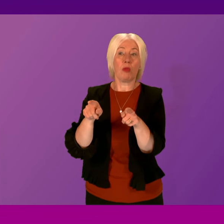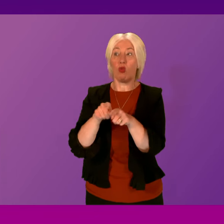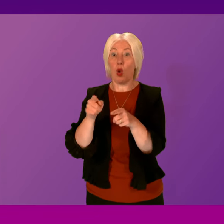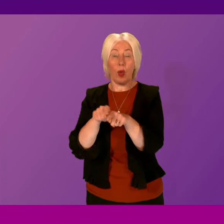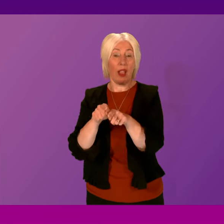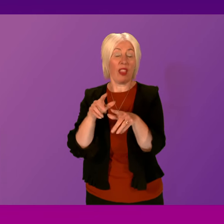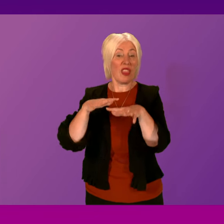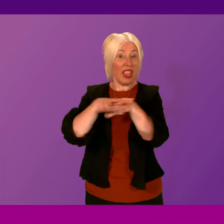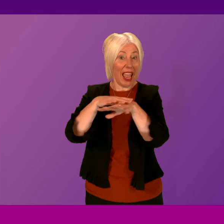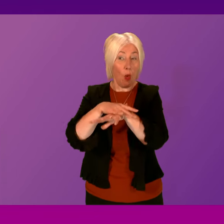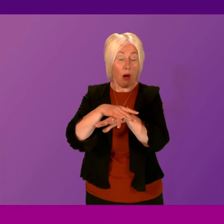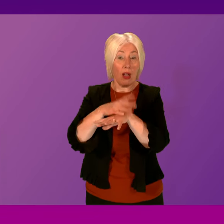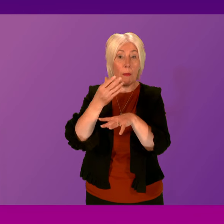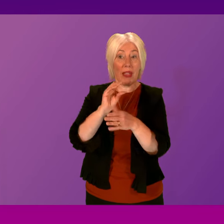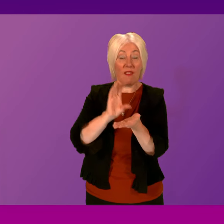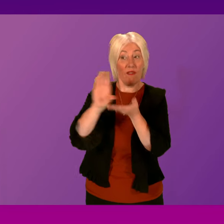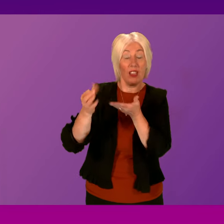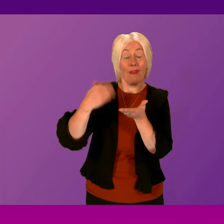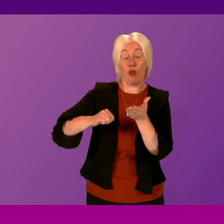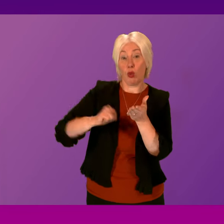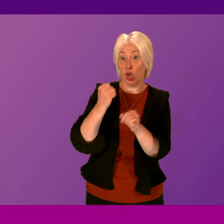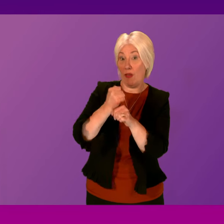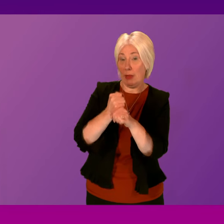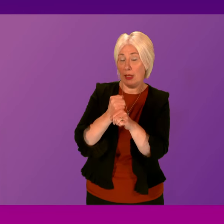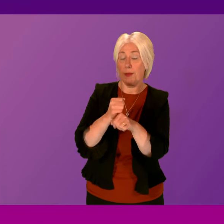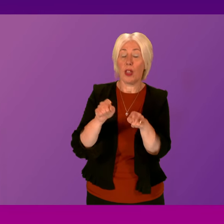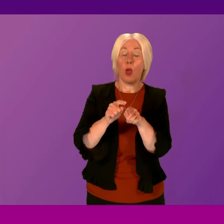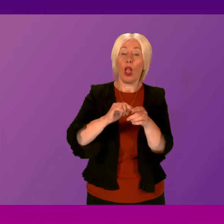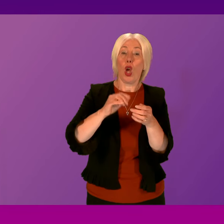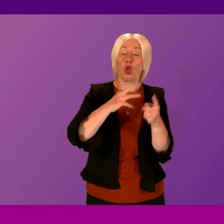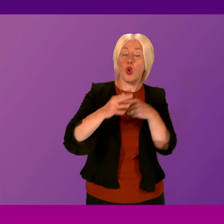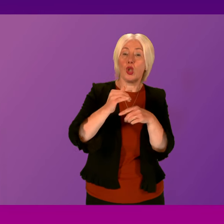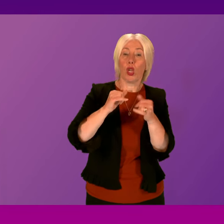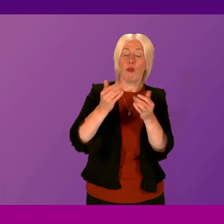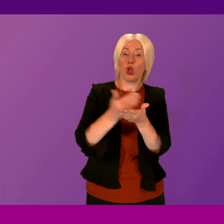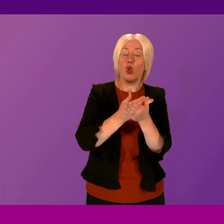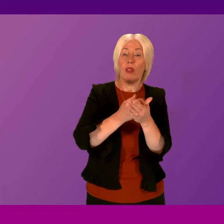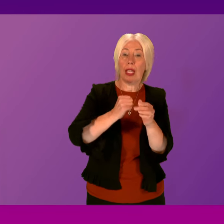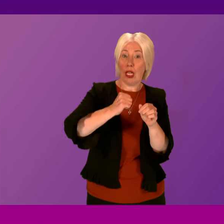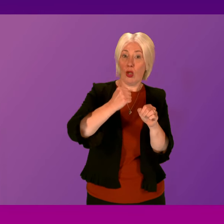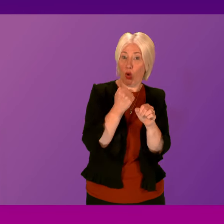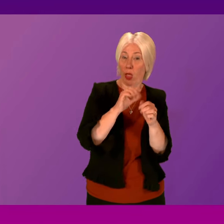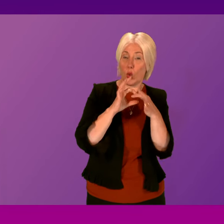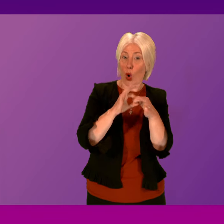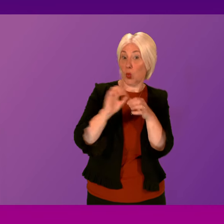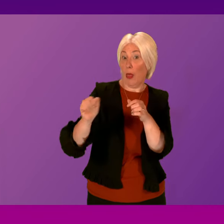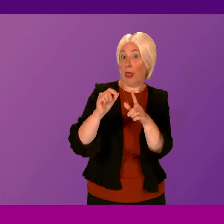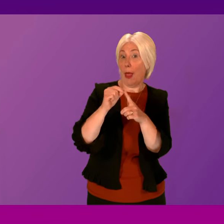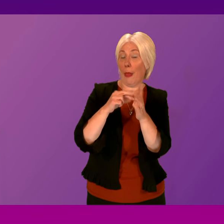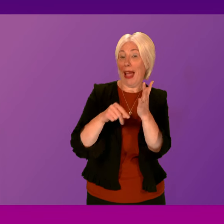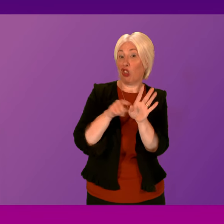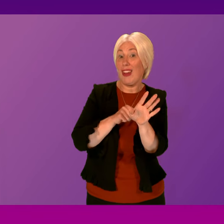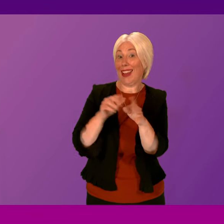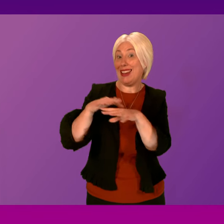network by the Scottish Government. Social Security Scotland works closely with the Scottish Pantry Network offering drop-in